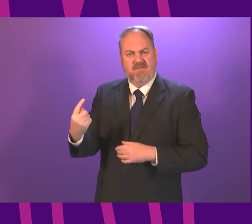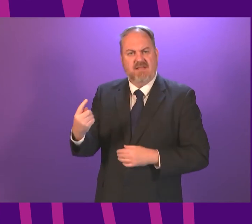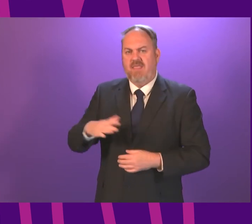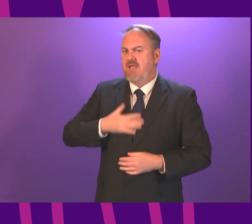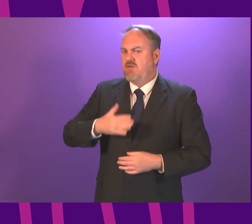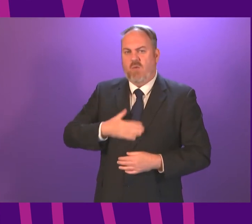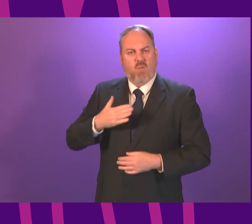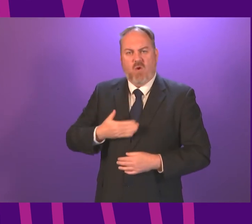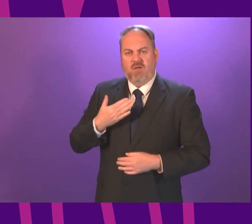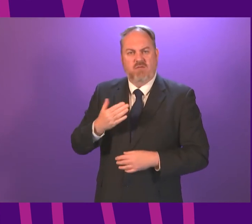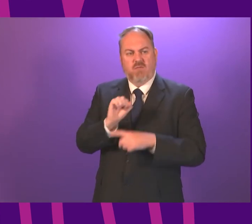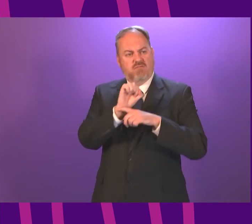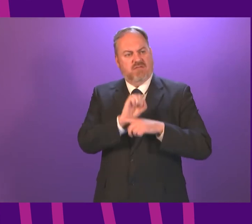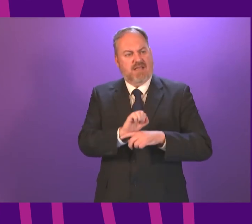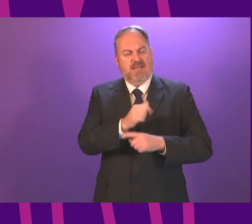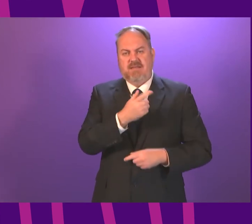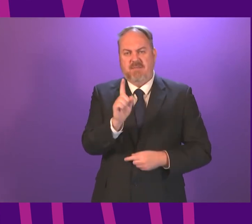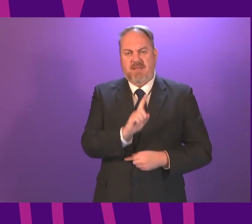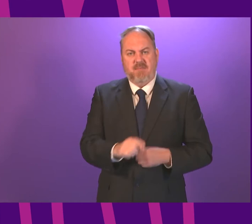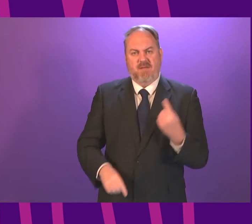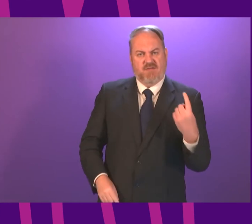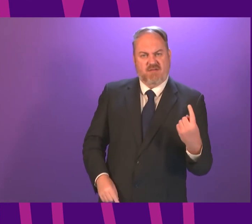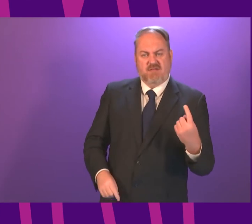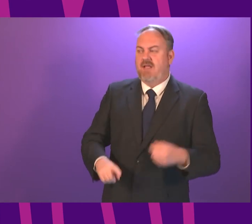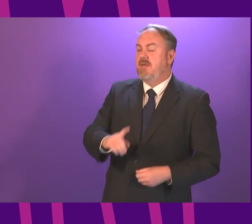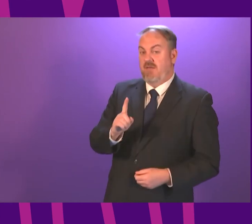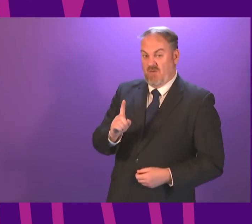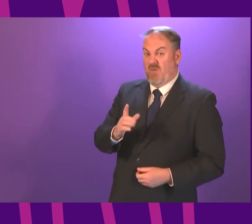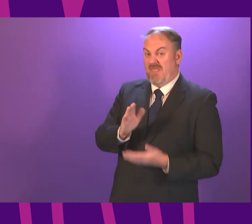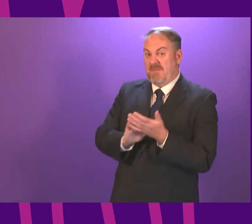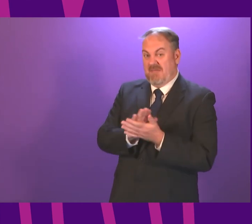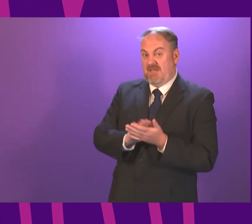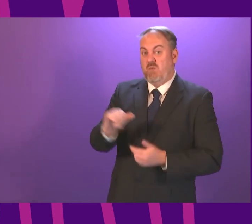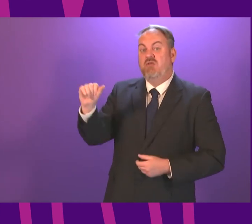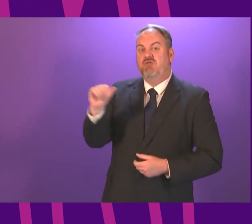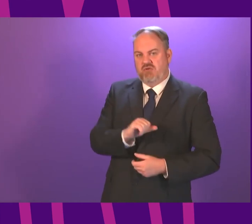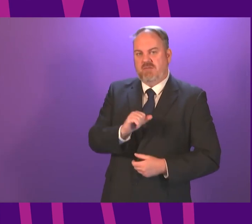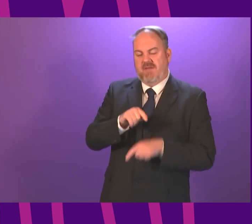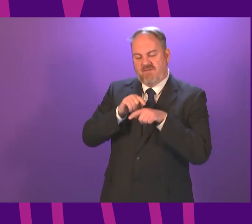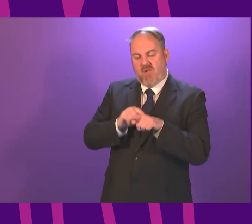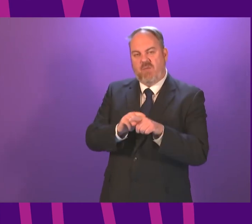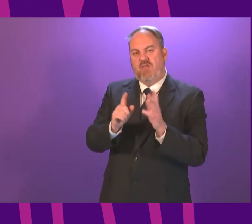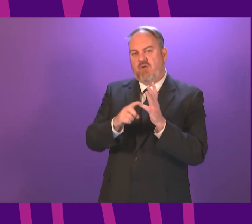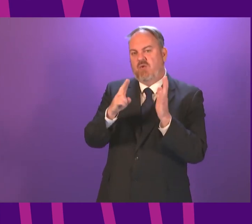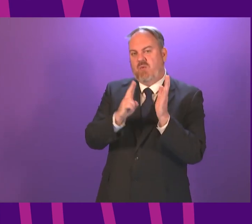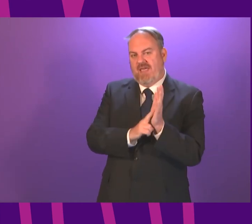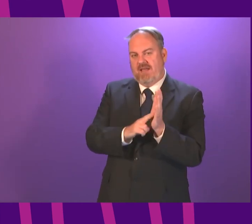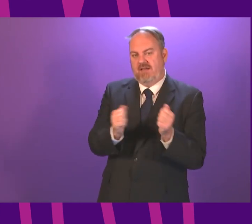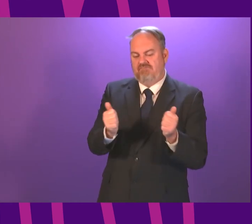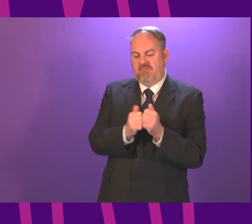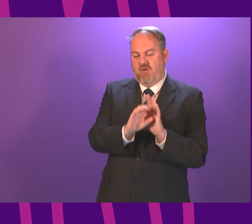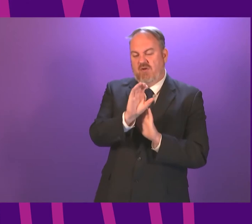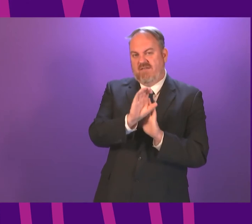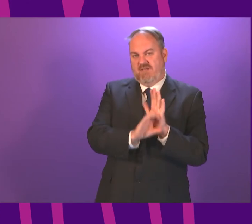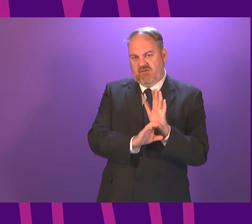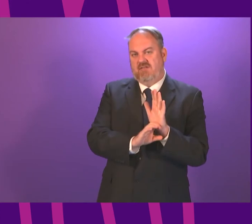and scrutiny. But in my view, that is exactly why we need the UN Convention to apply to everything that happens in Scotland, because the rights of a